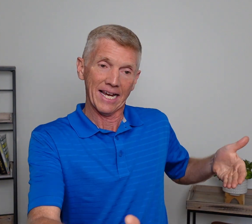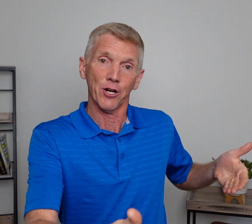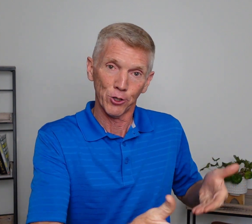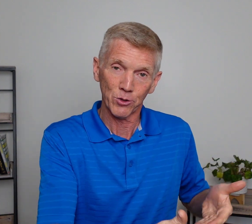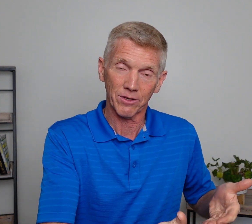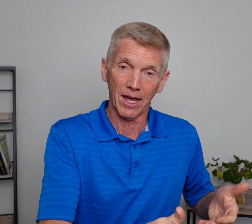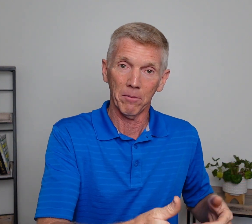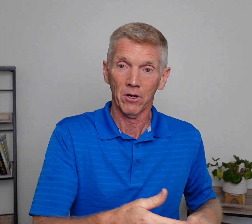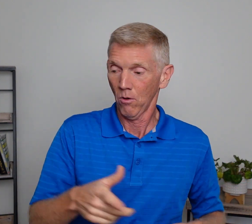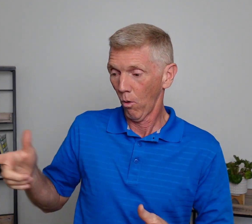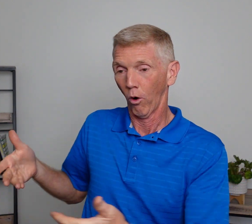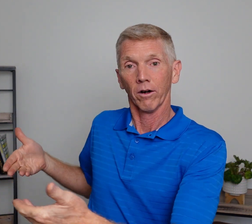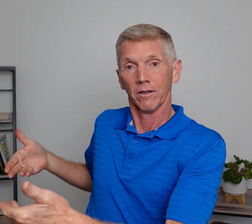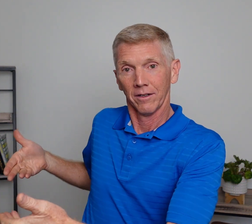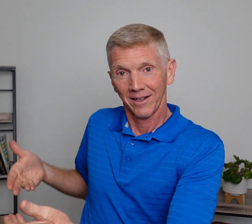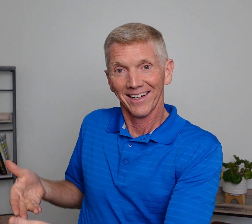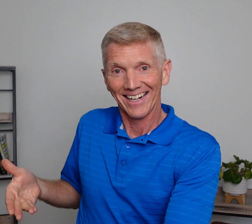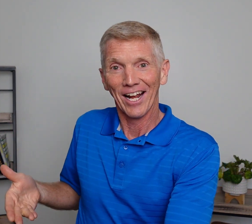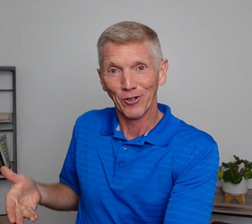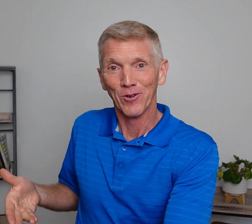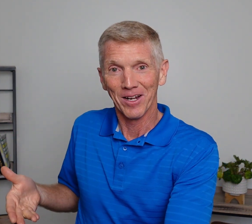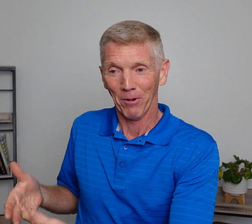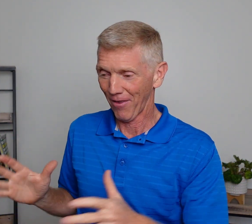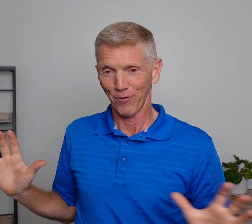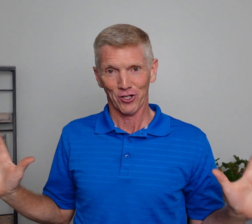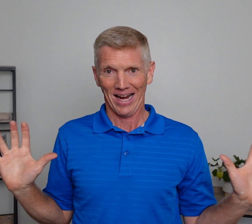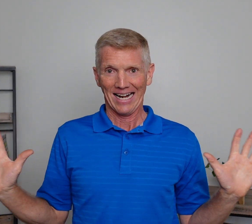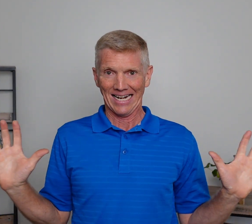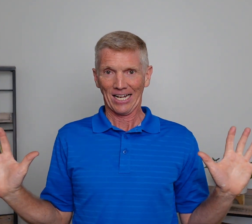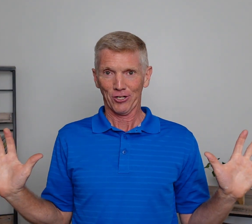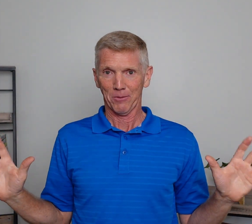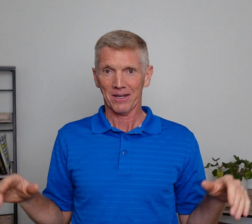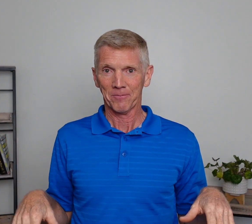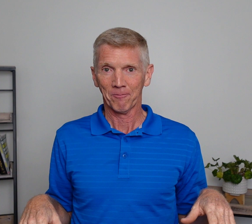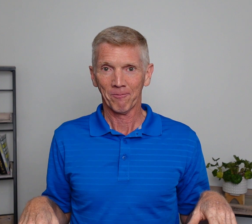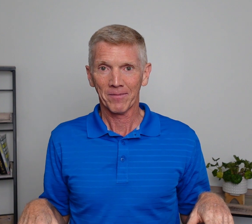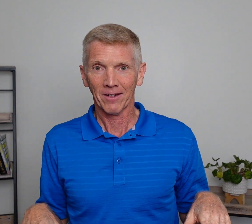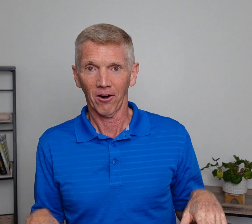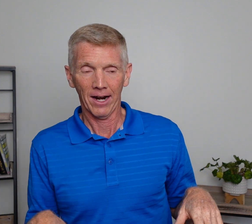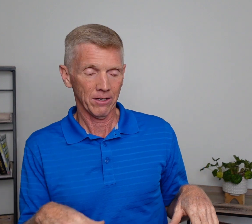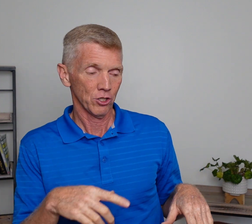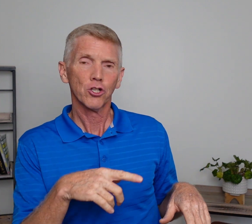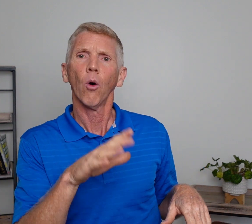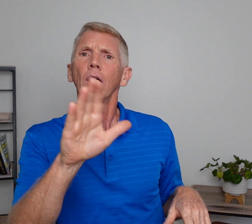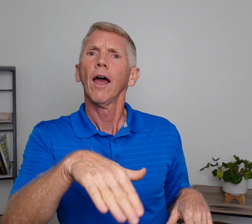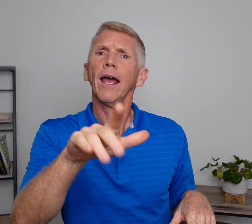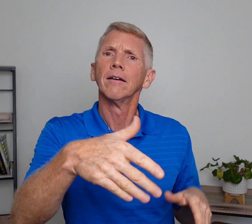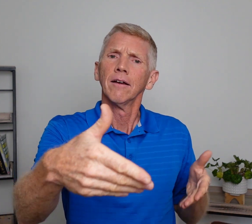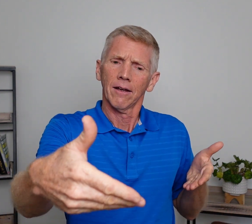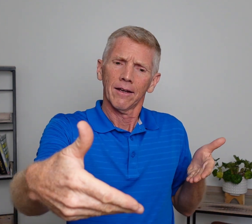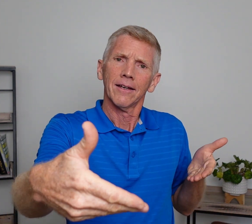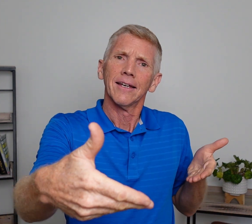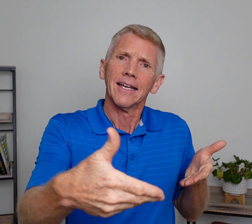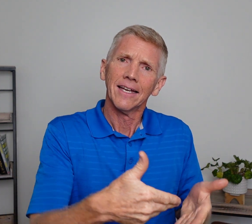introduce them. Or introduce them, right? If they're standing next to me. All right? So, hey. Hey.